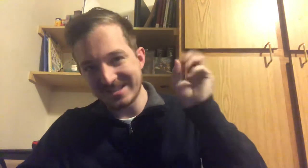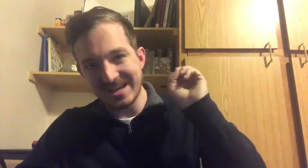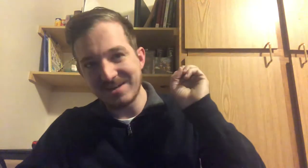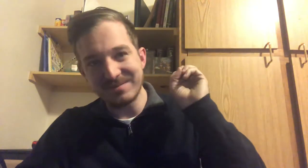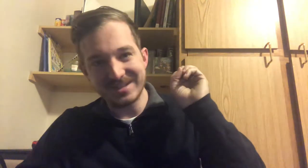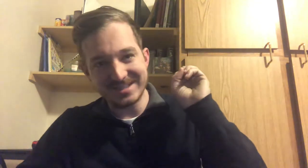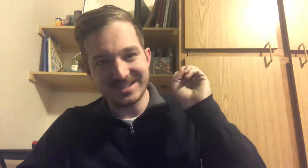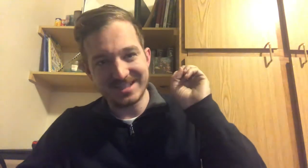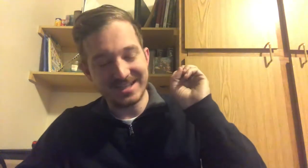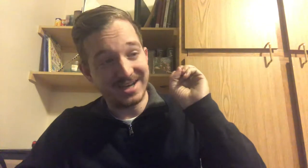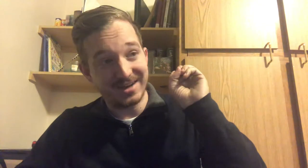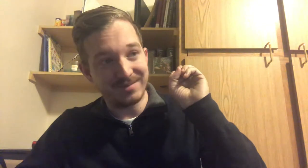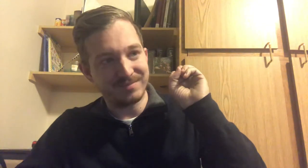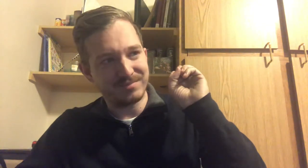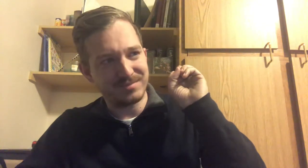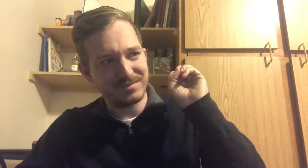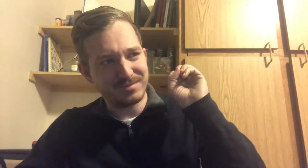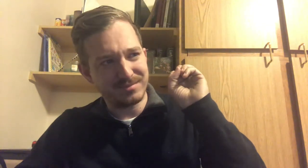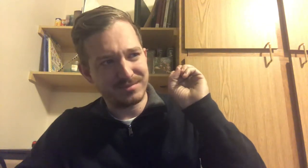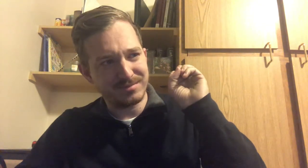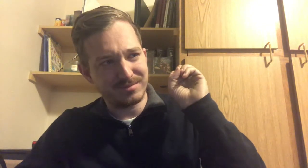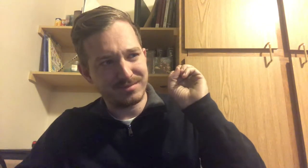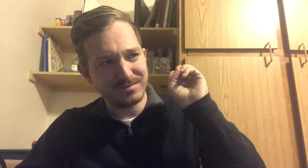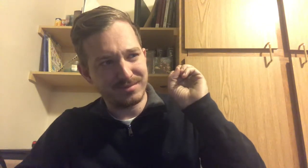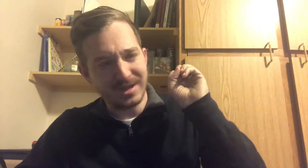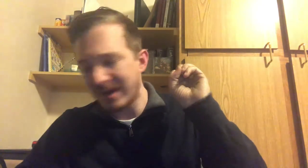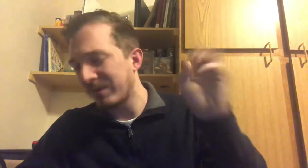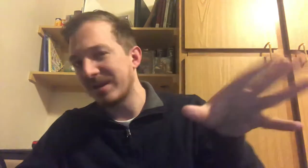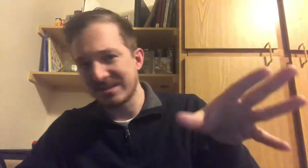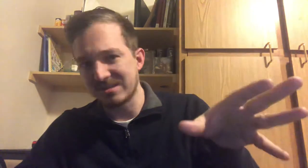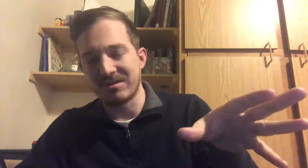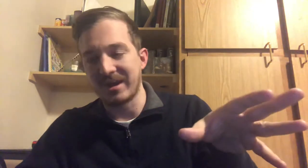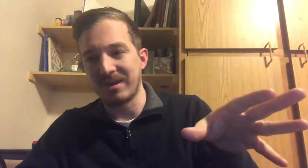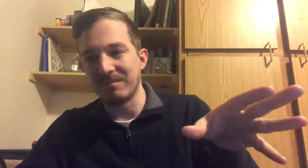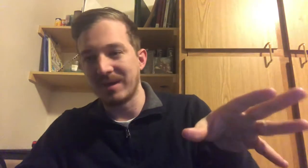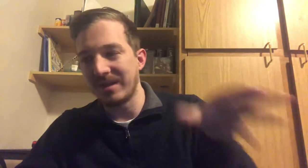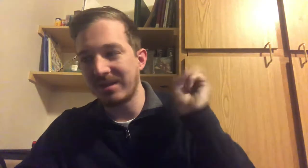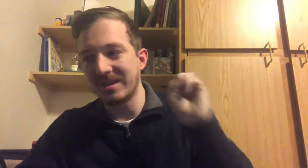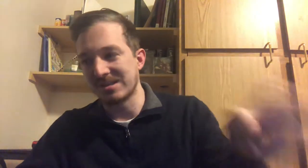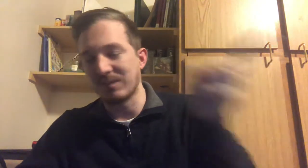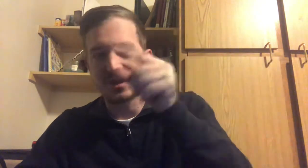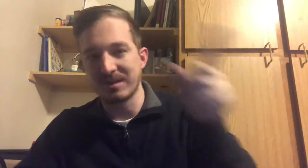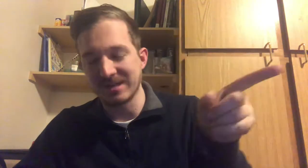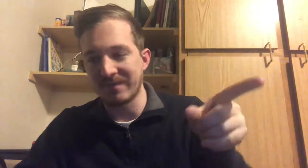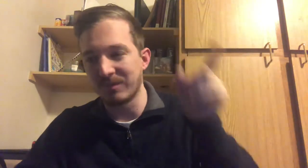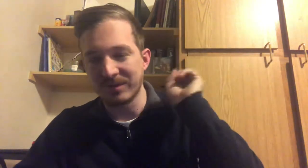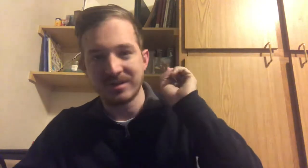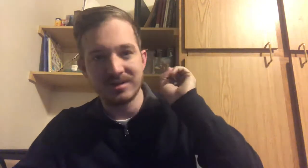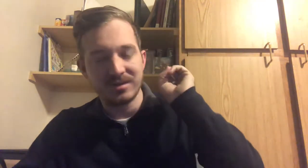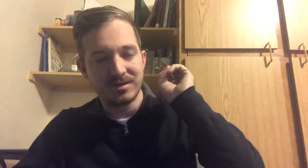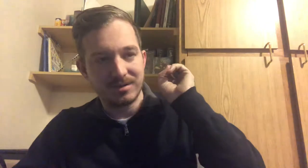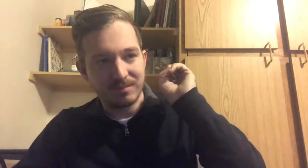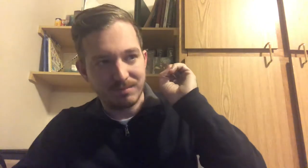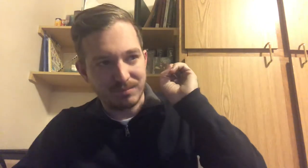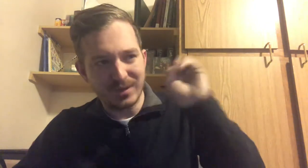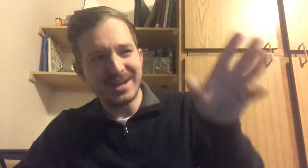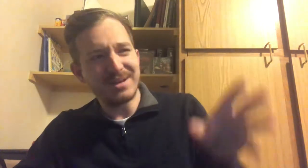same, um, I don't think it's surname. I think that's the one that comes after, but, pre-name,